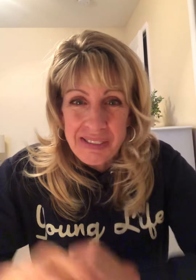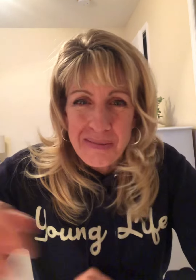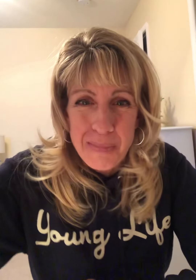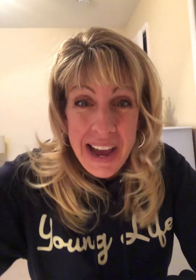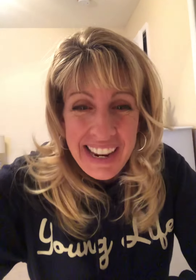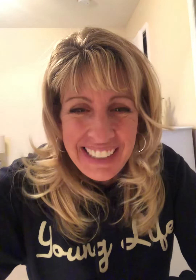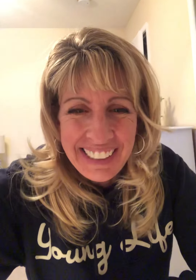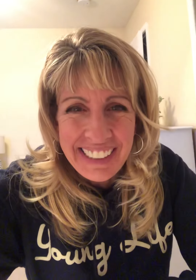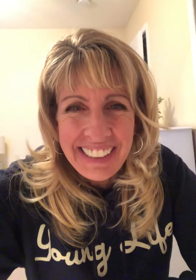Bye.